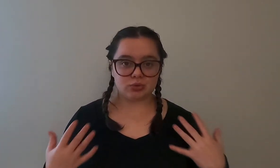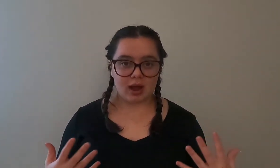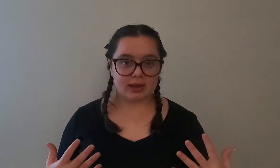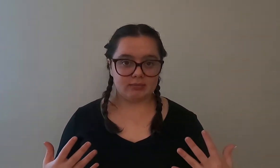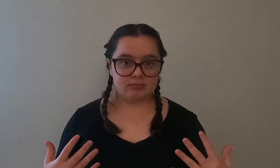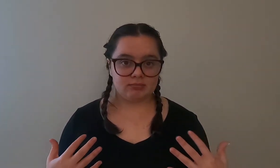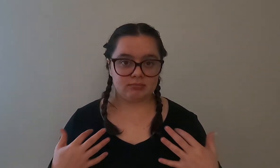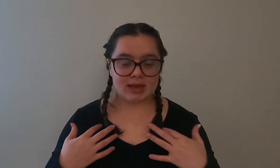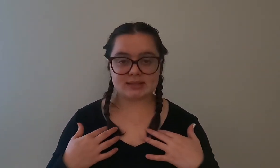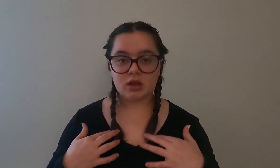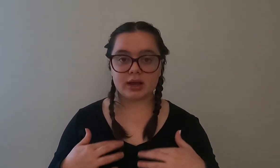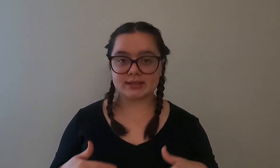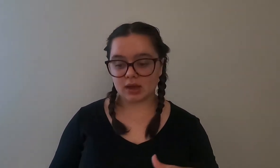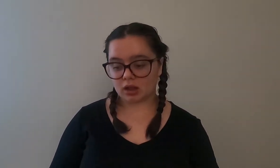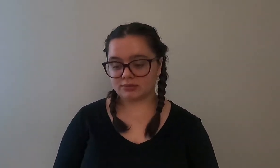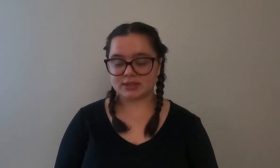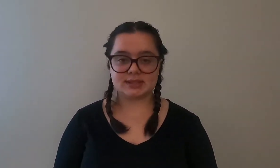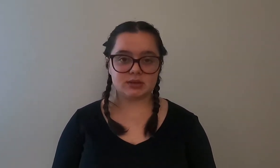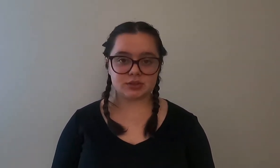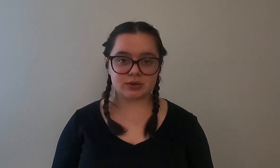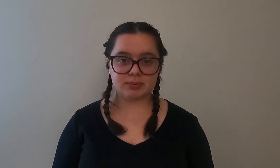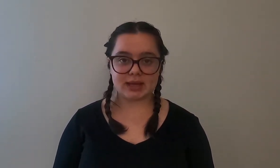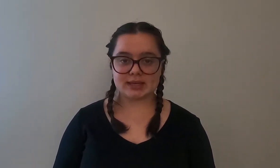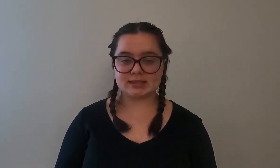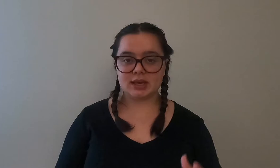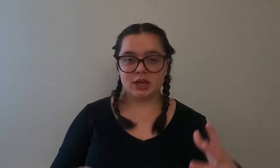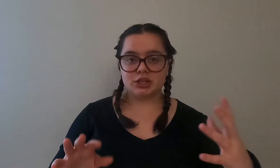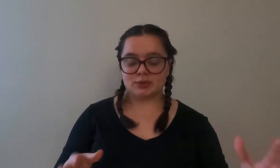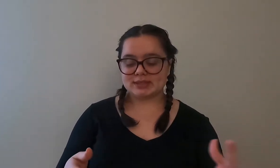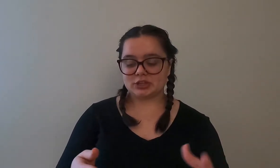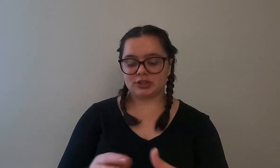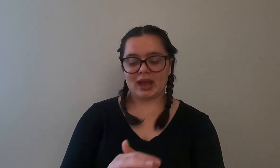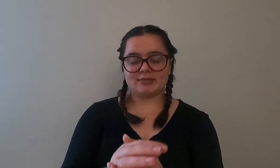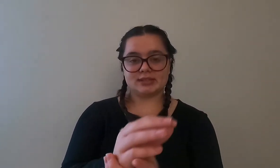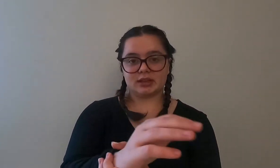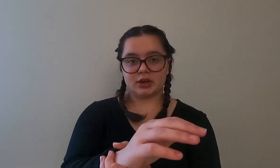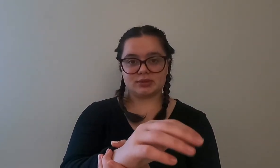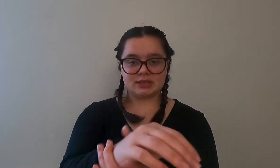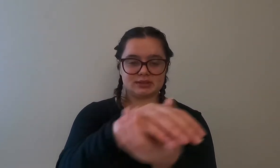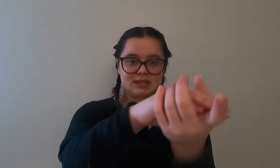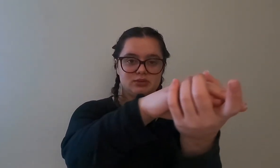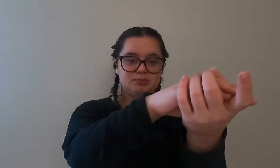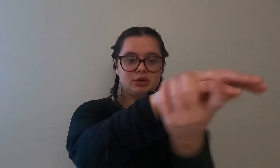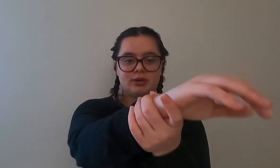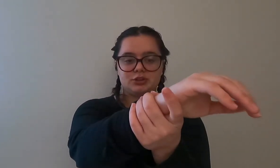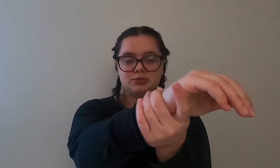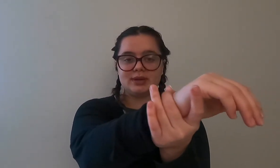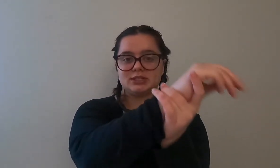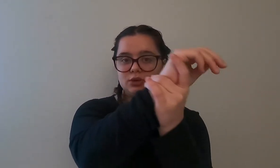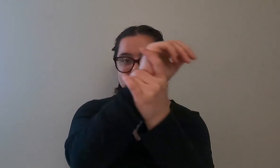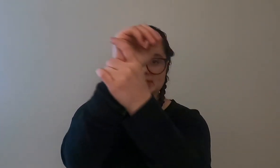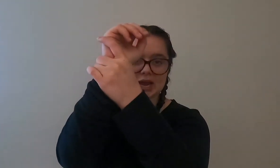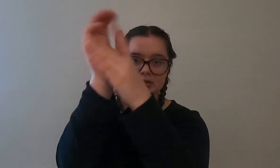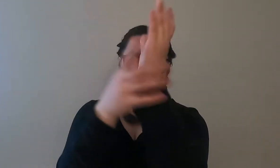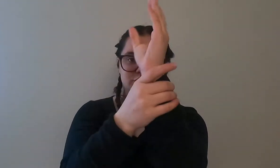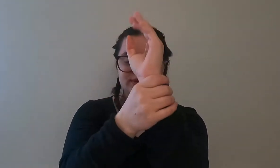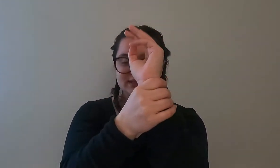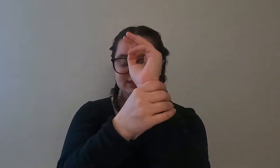dry as long as all of the seals are in place you essentially have silicone seals that you've put around your wrist so it's tied around your wrists